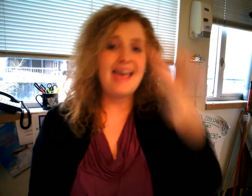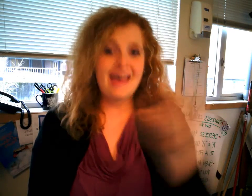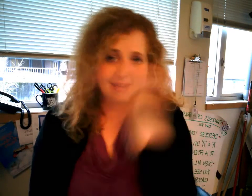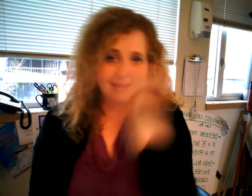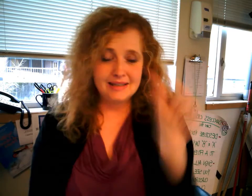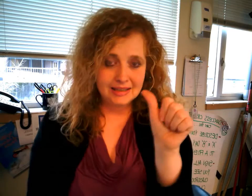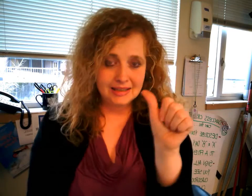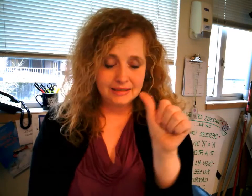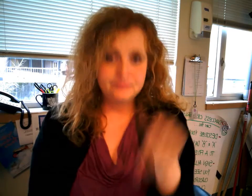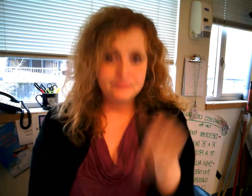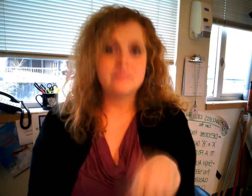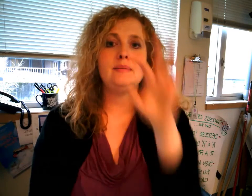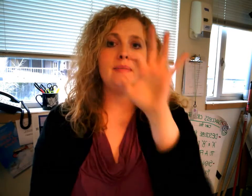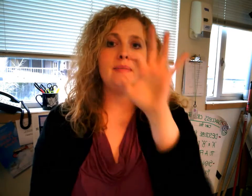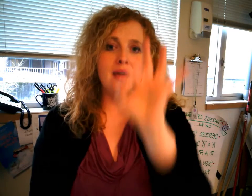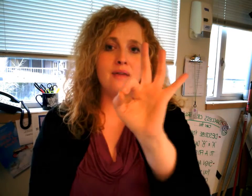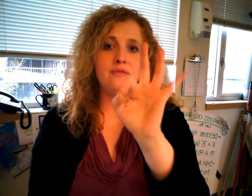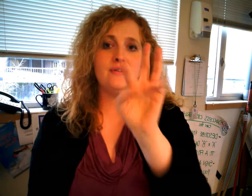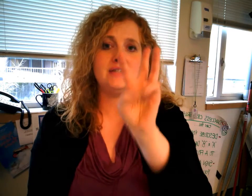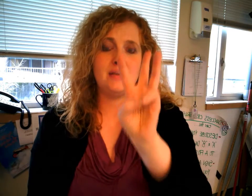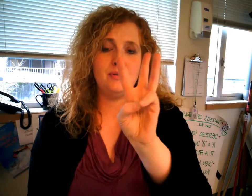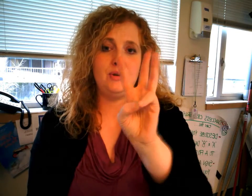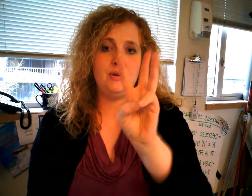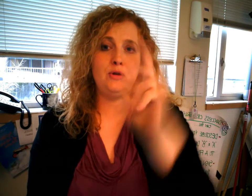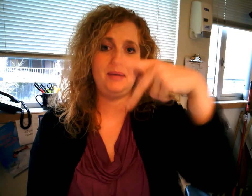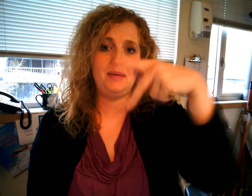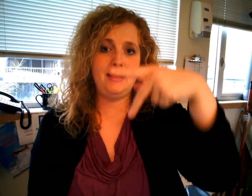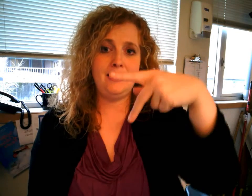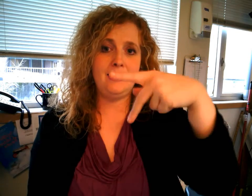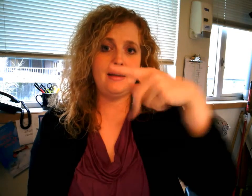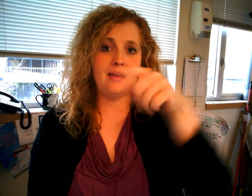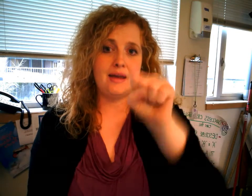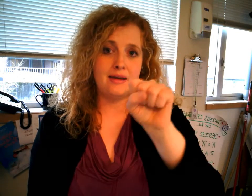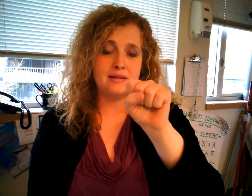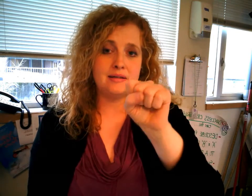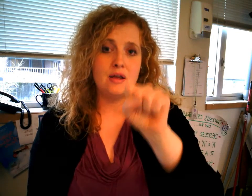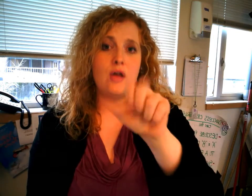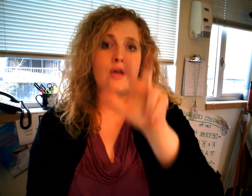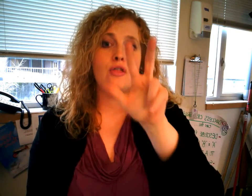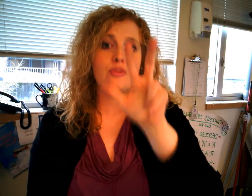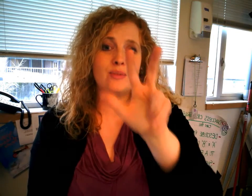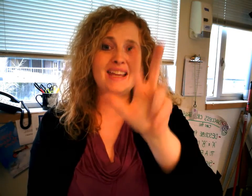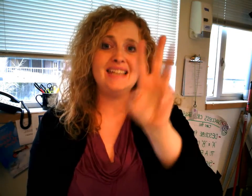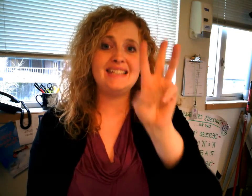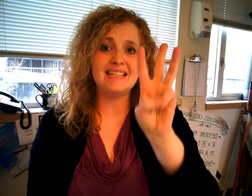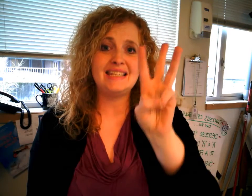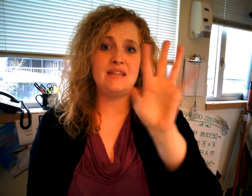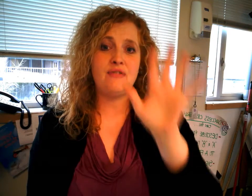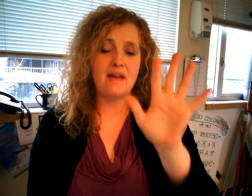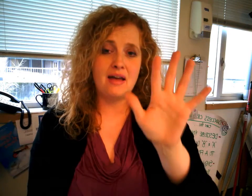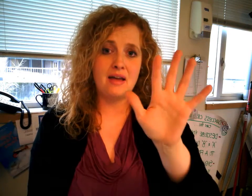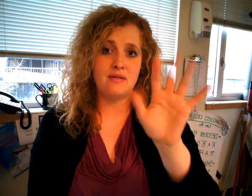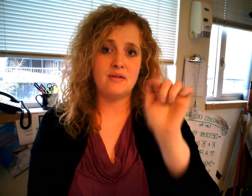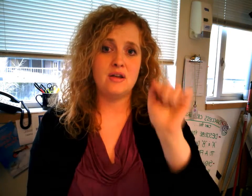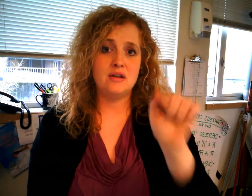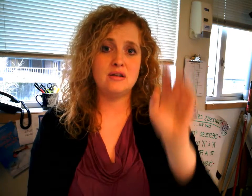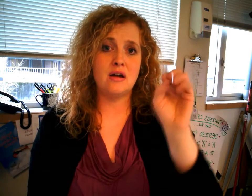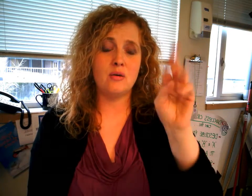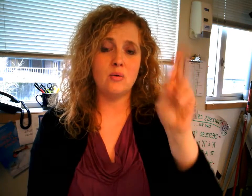fwps365.org